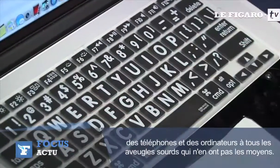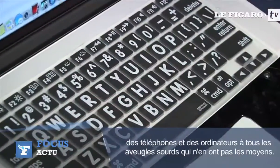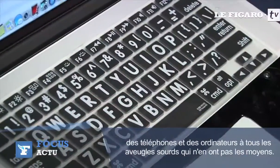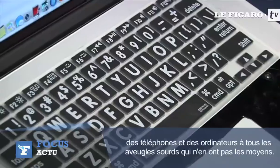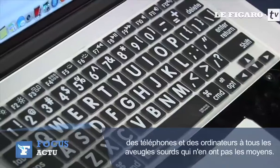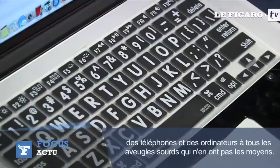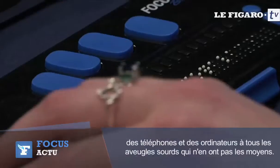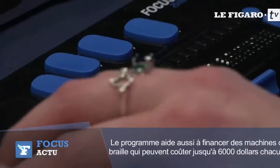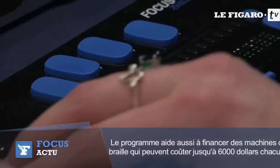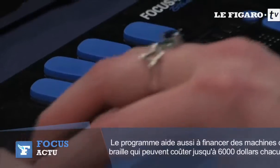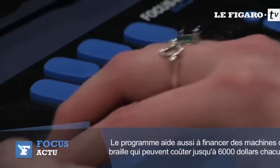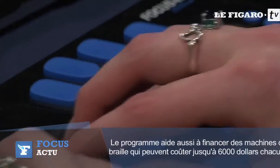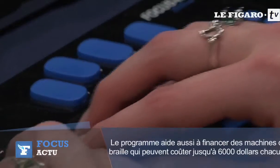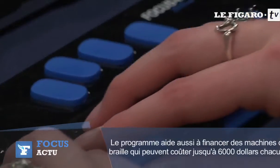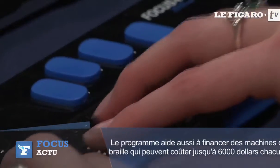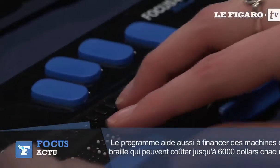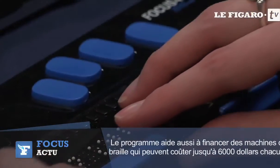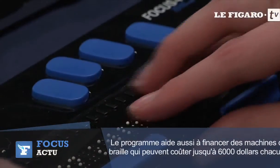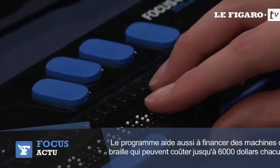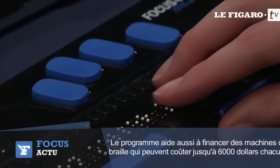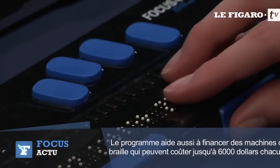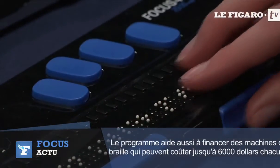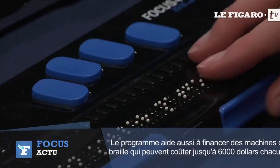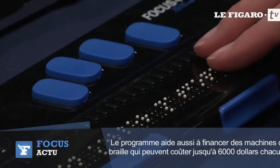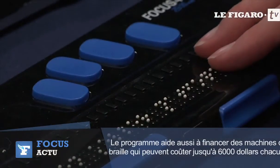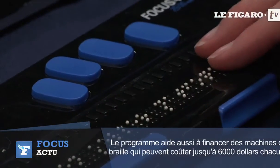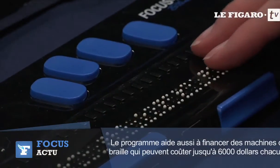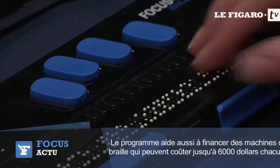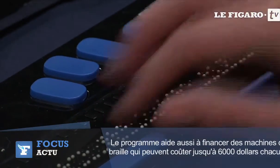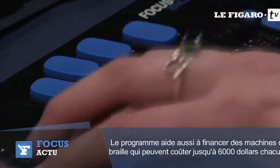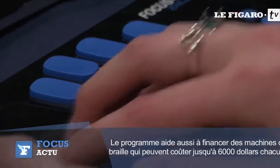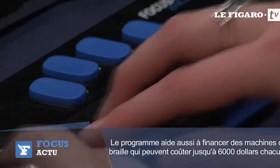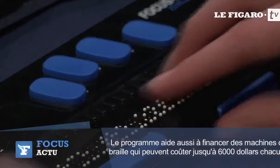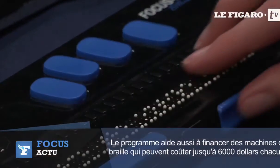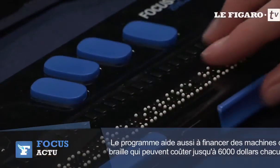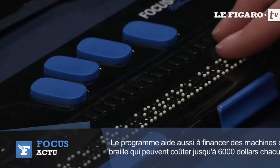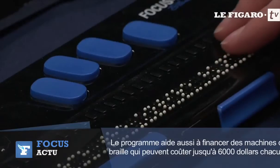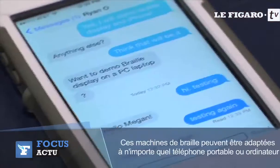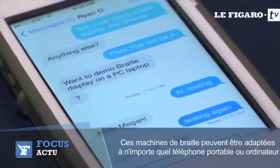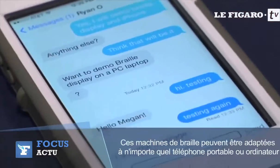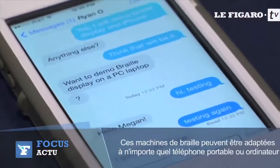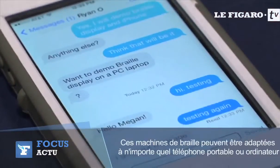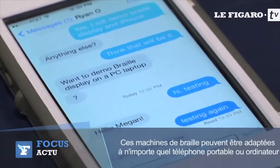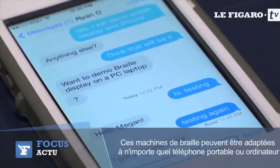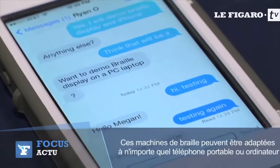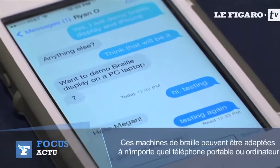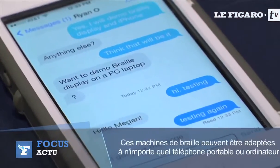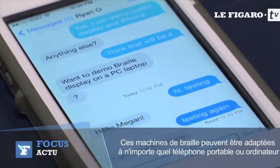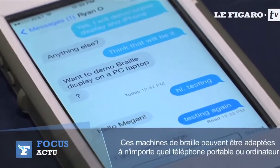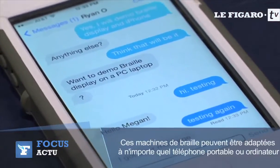afford them it will also help pay for a braille device that can cost as much as six thousand dollars a piece these specialized devices can fit into